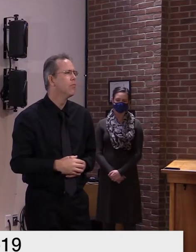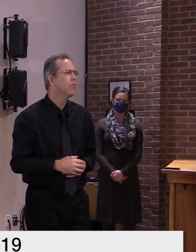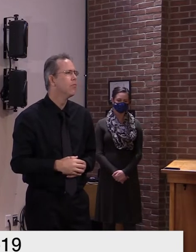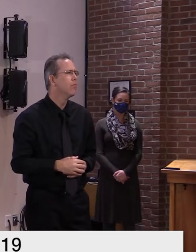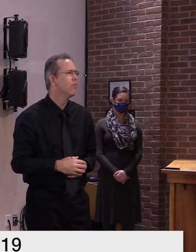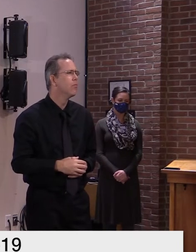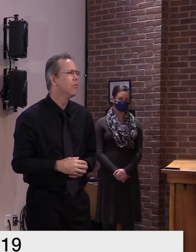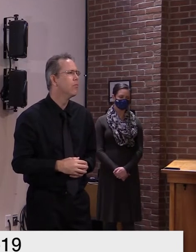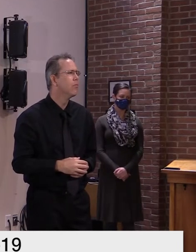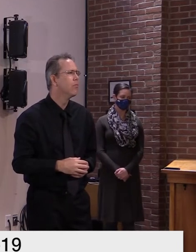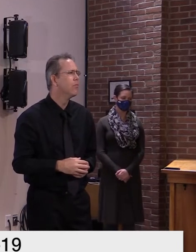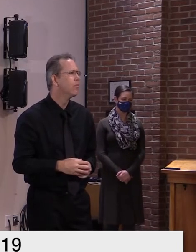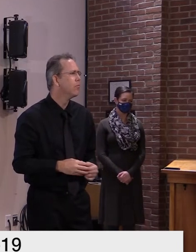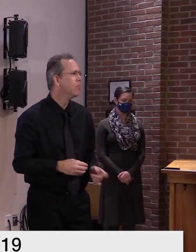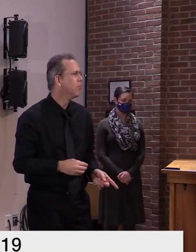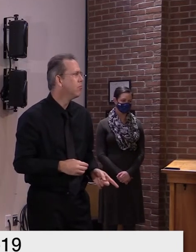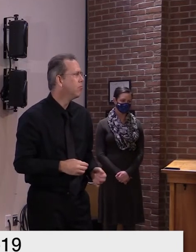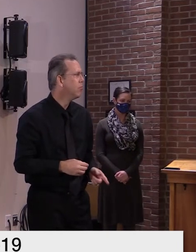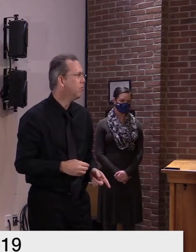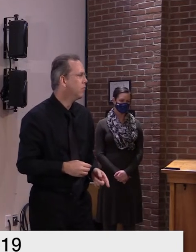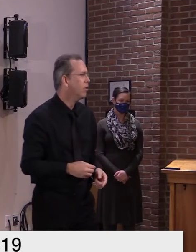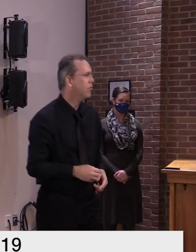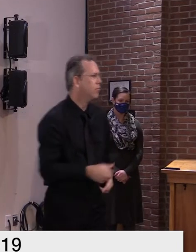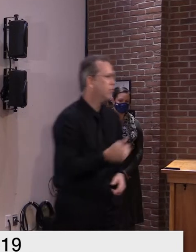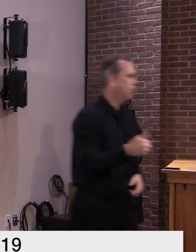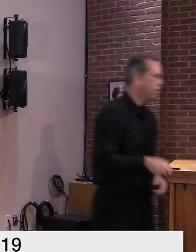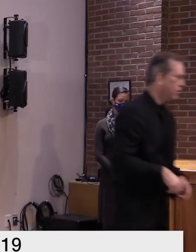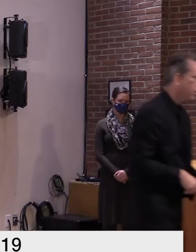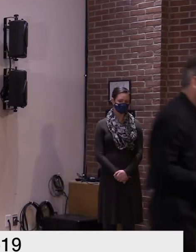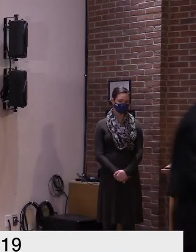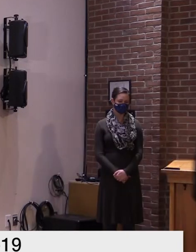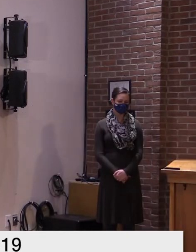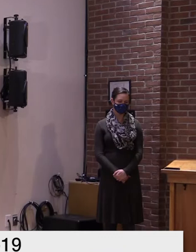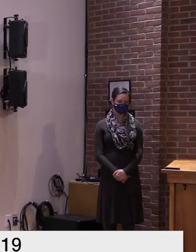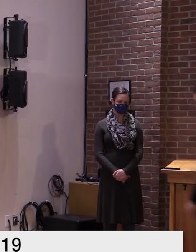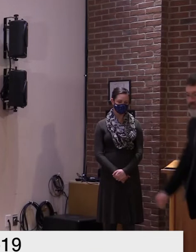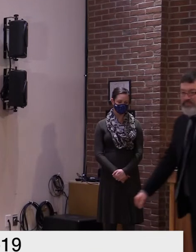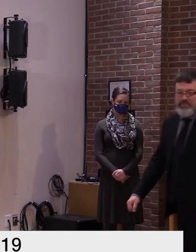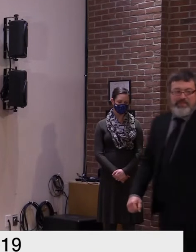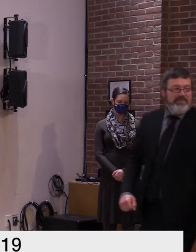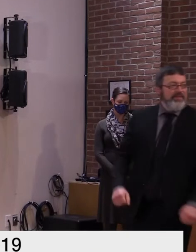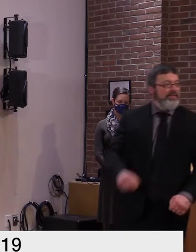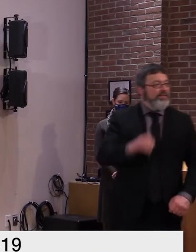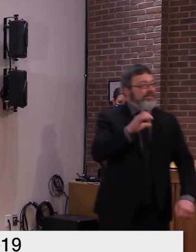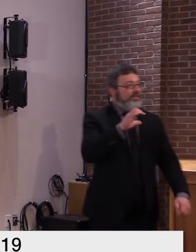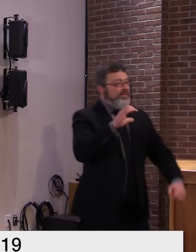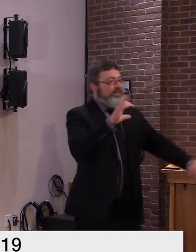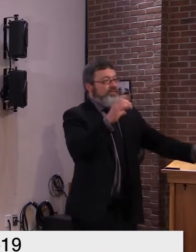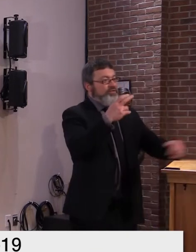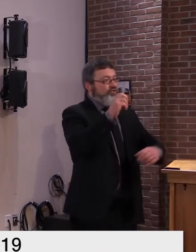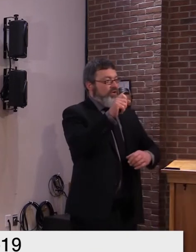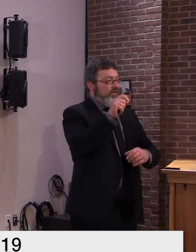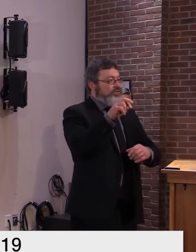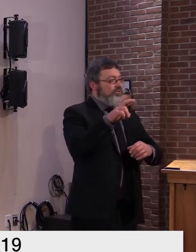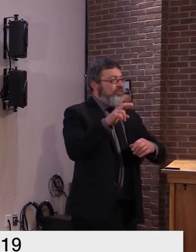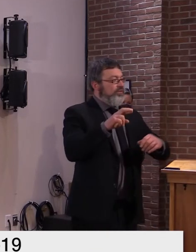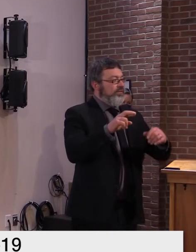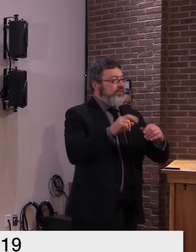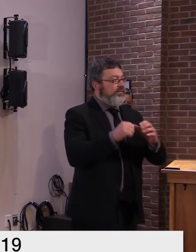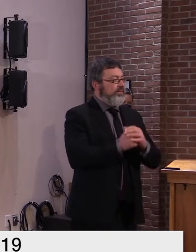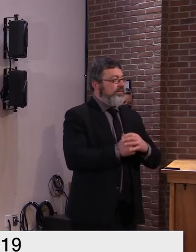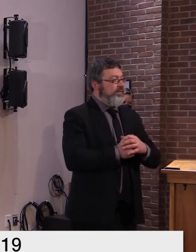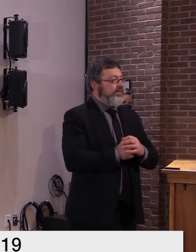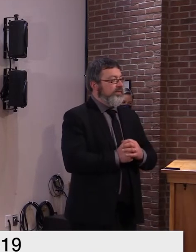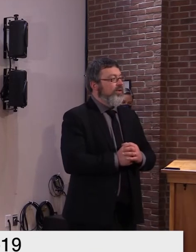uh thank you um with the emergency authorization of one or possibly two vaccines just around the corner what what's the state's